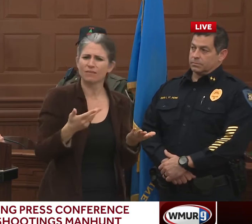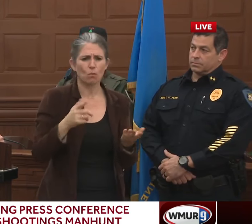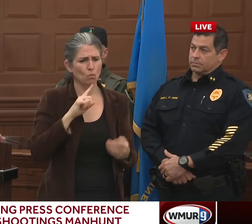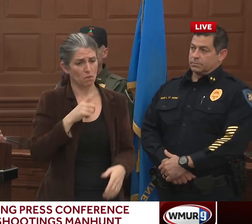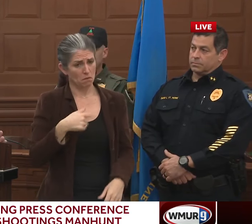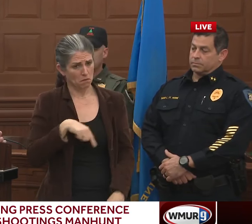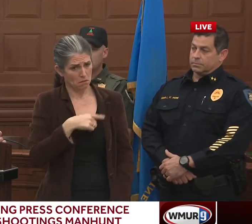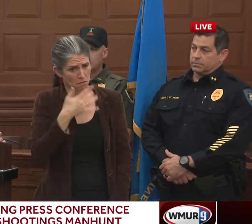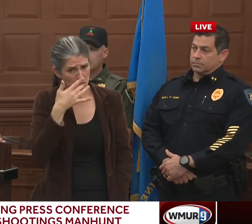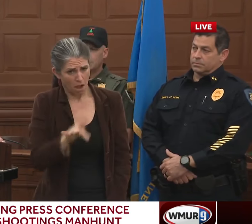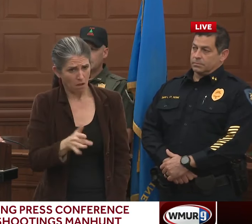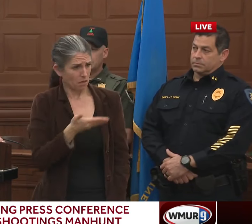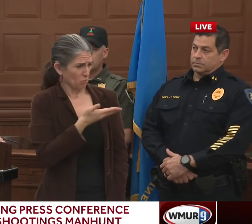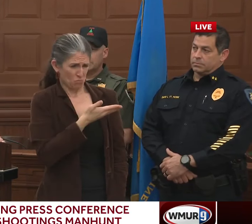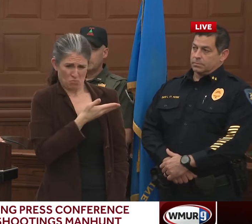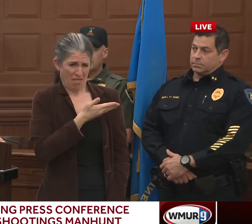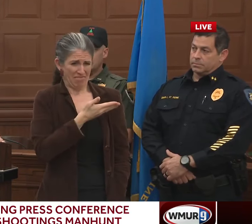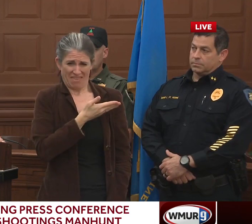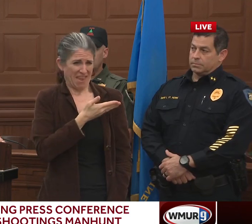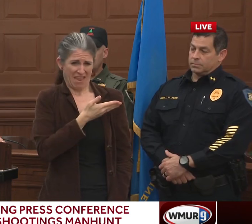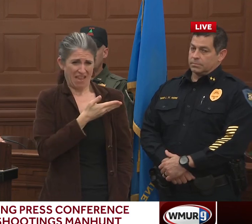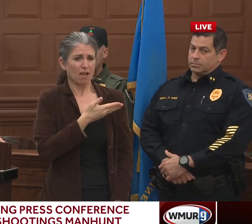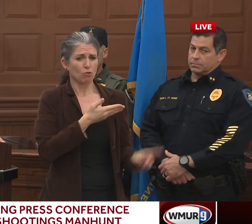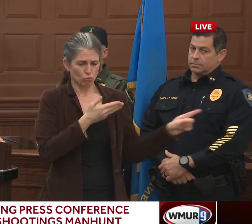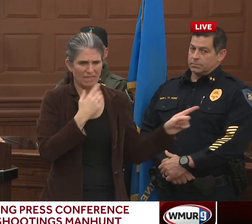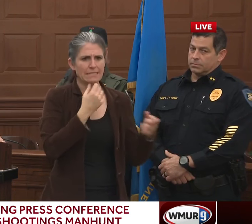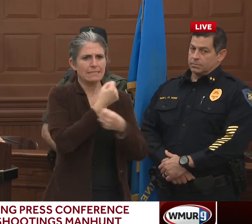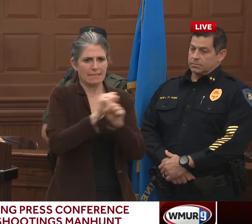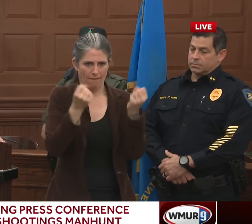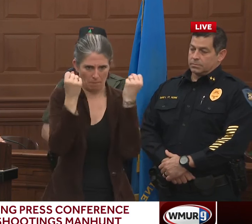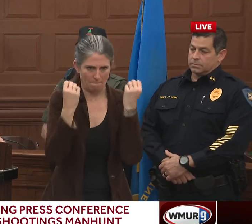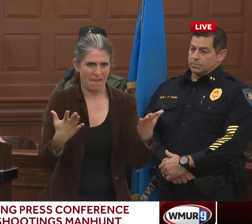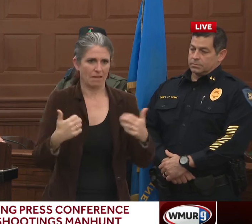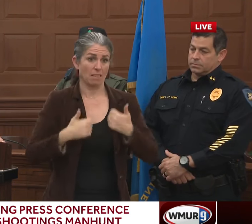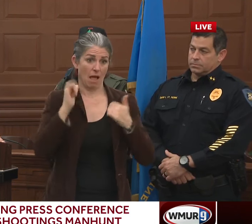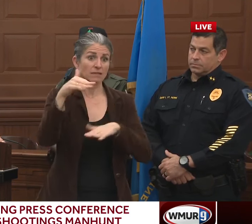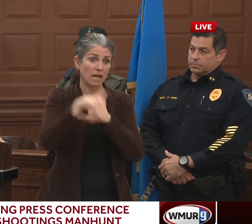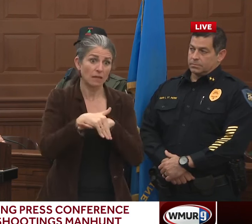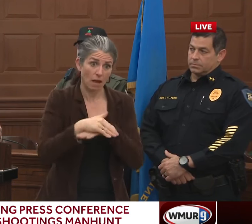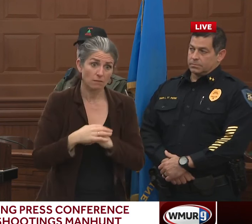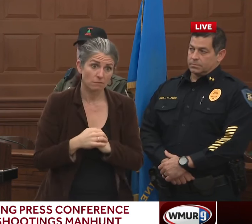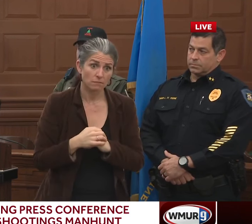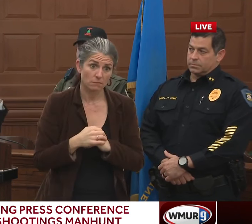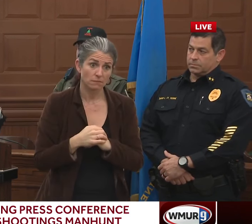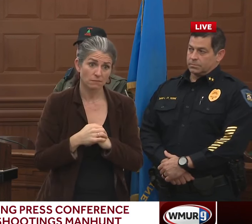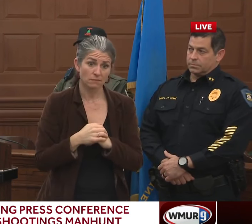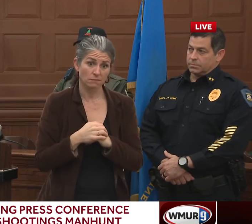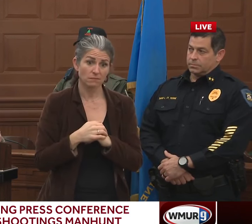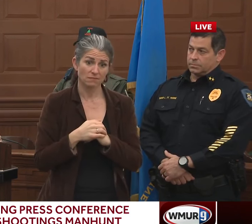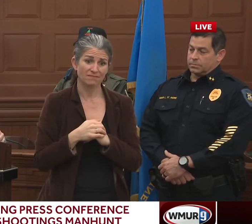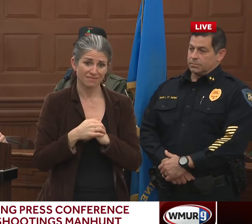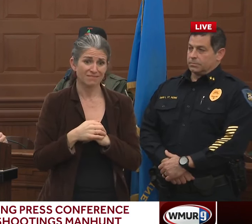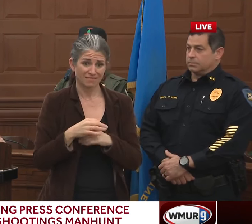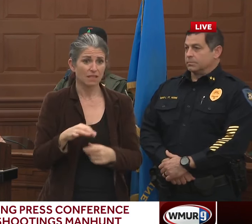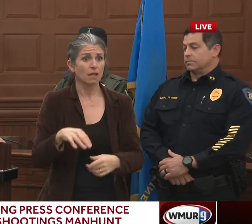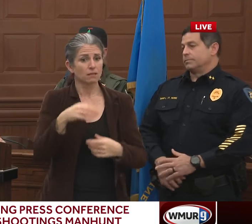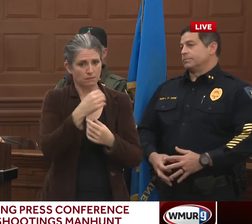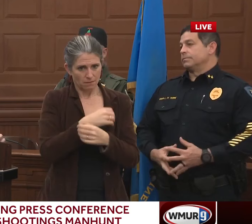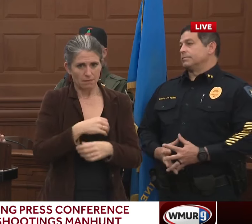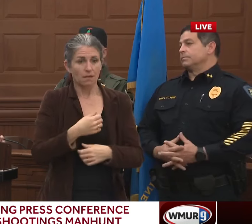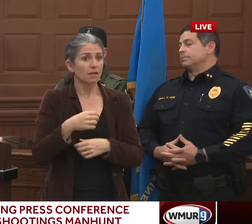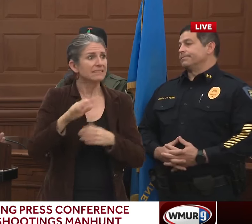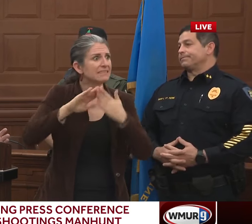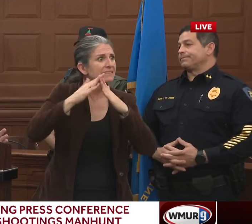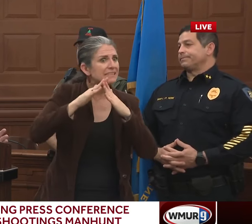that close, because I think you save lives with time responses. And in an urban atmosphere, depending on where everybody is and how busy the night is,